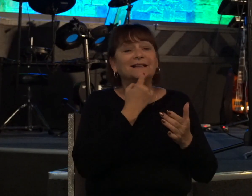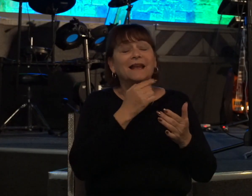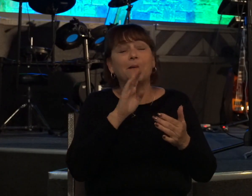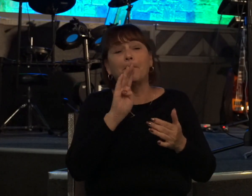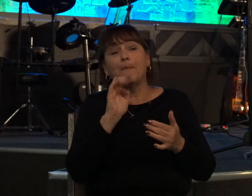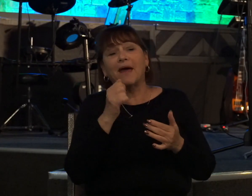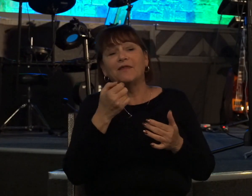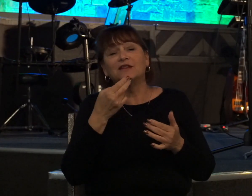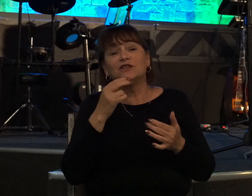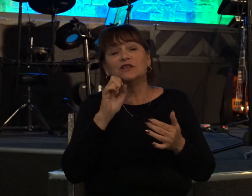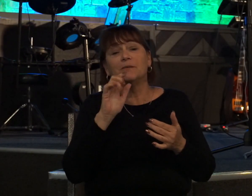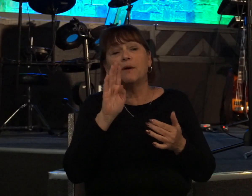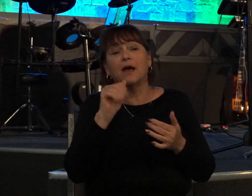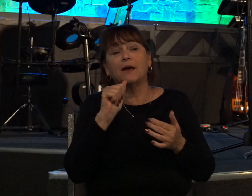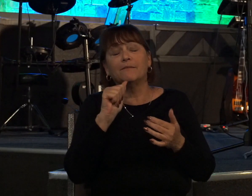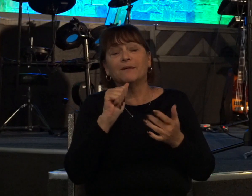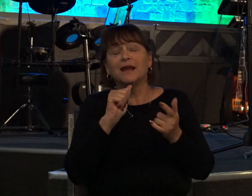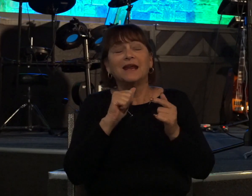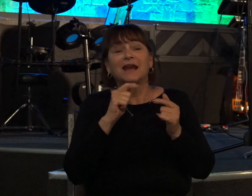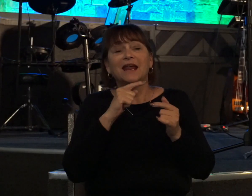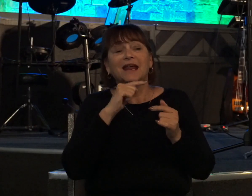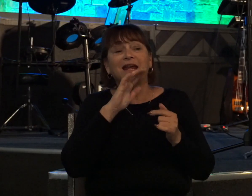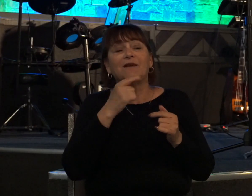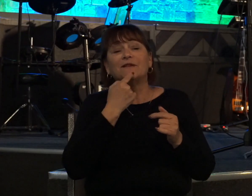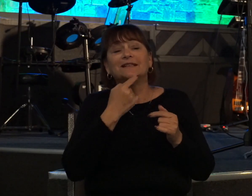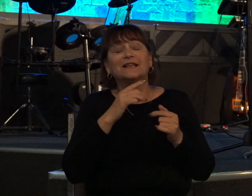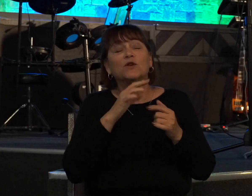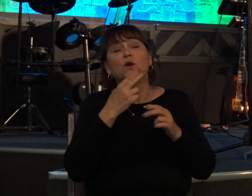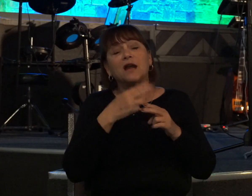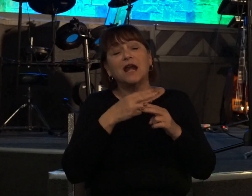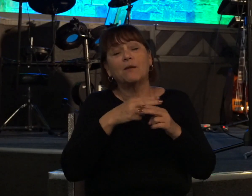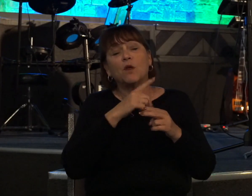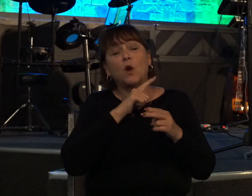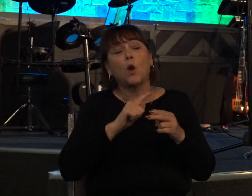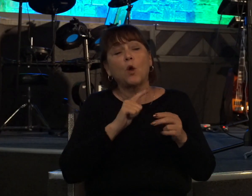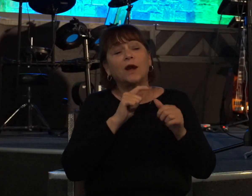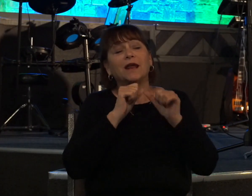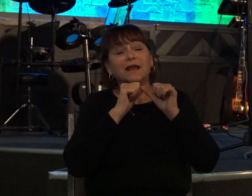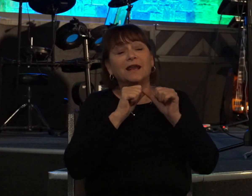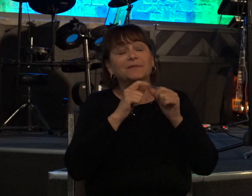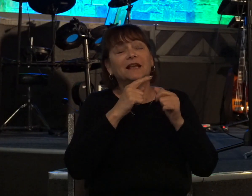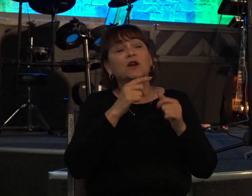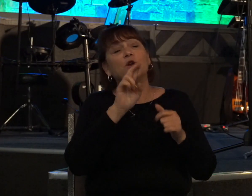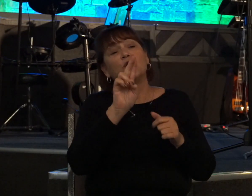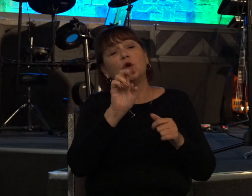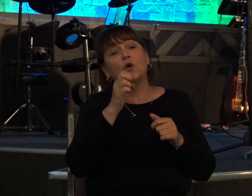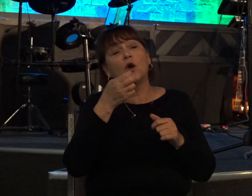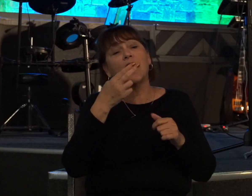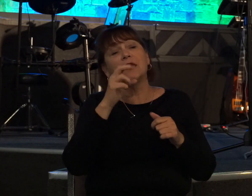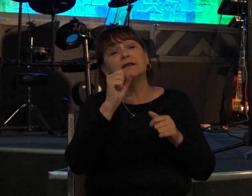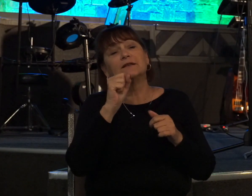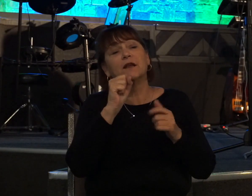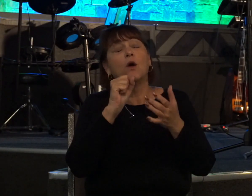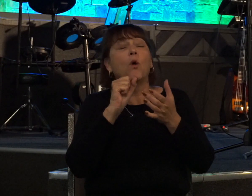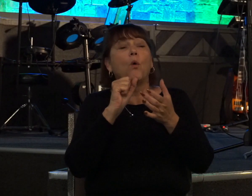he never mentions her by name the lord keeps saying uriah's wife uriah the hittite's wife